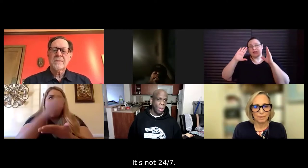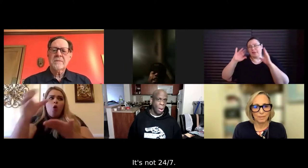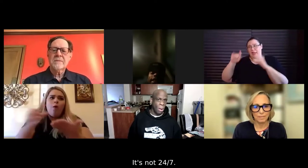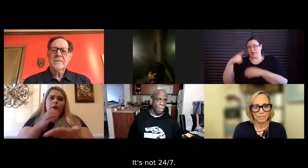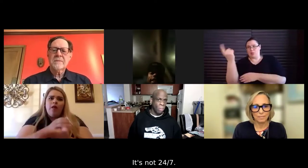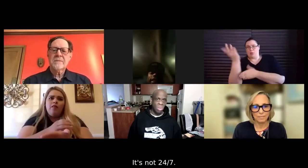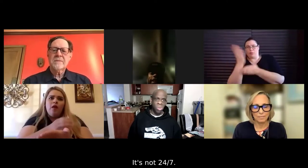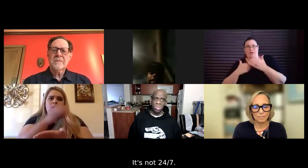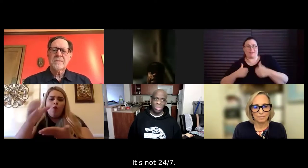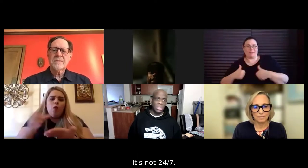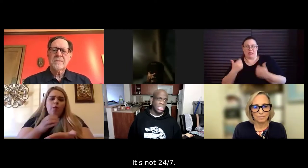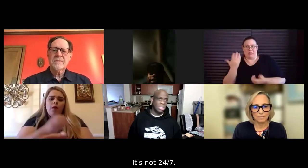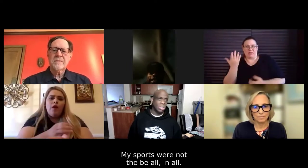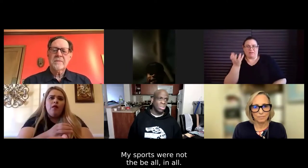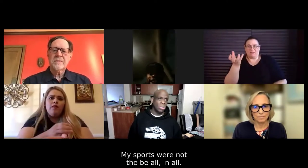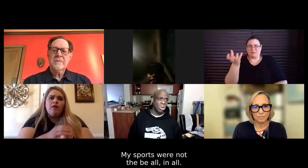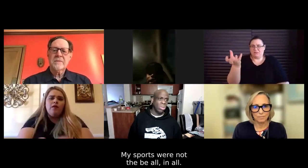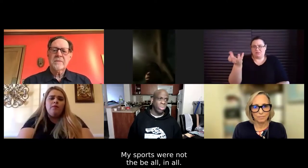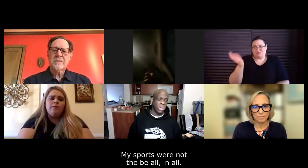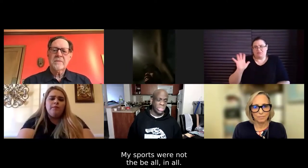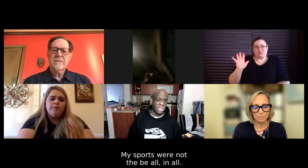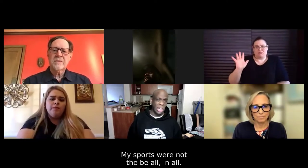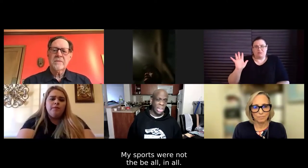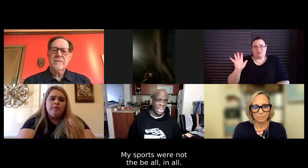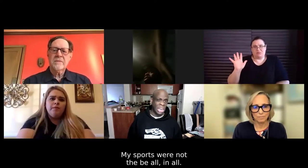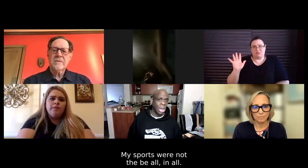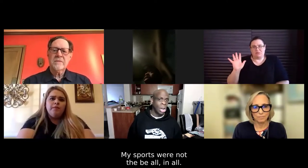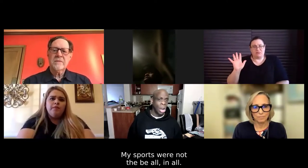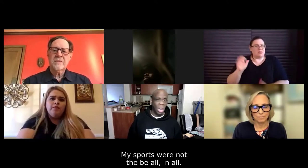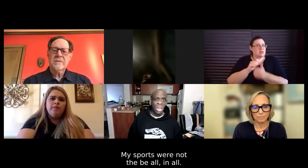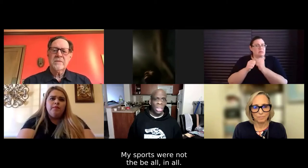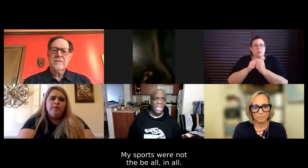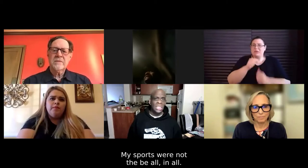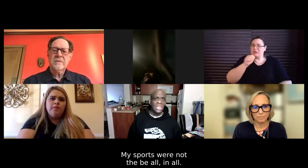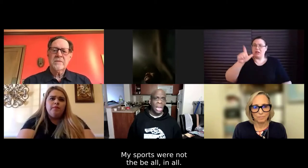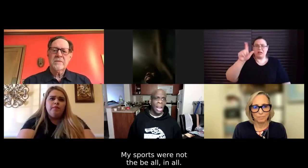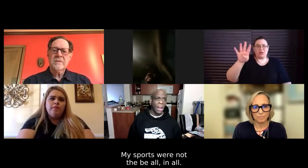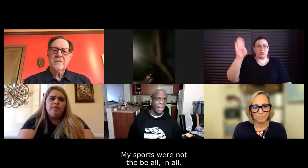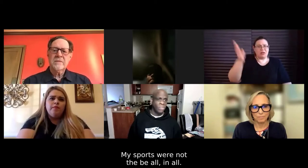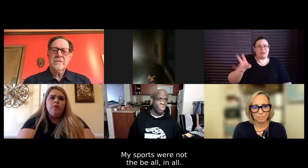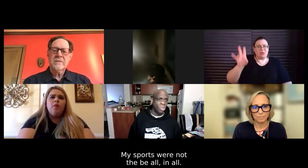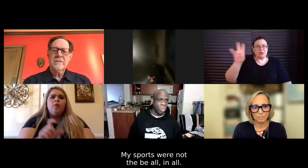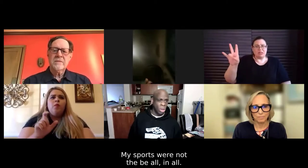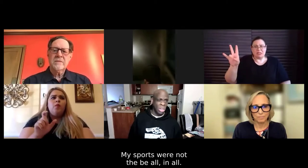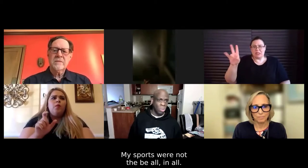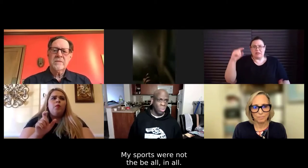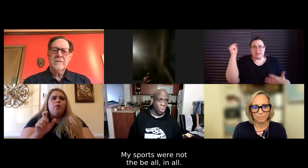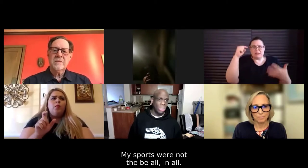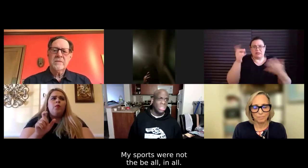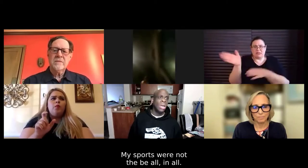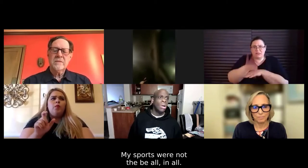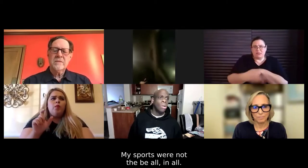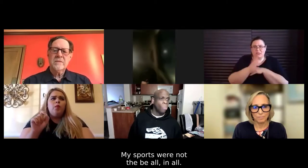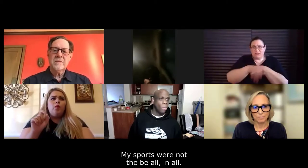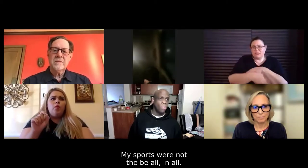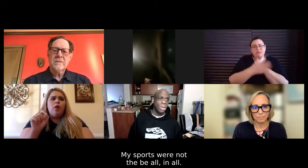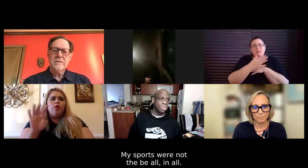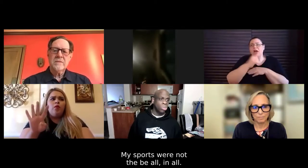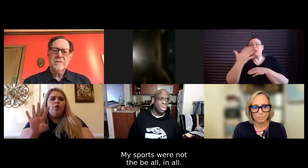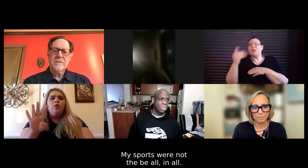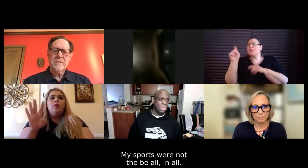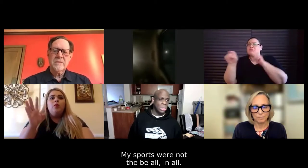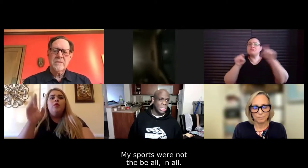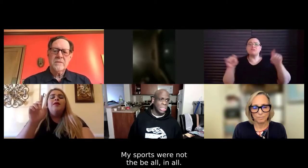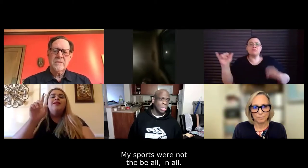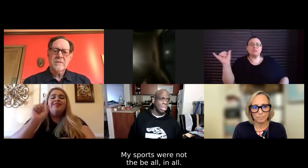You know, my sports wasn't 24-7. Other things came from the sports, but my